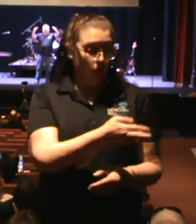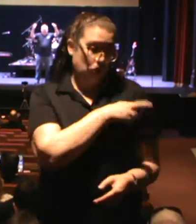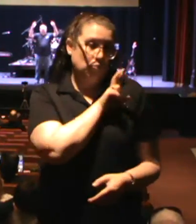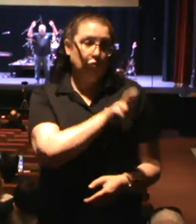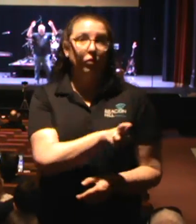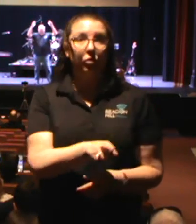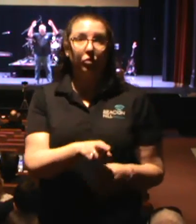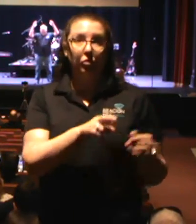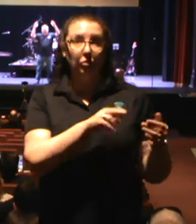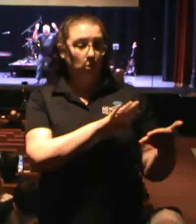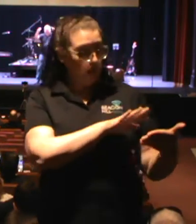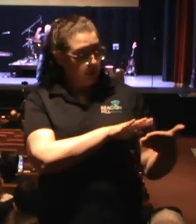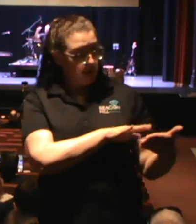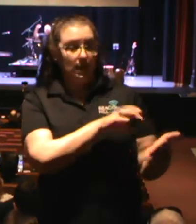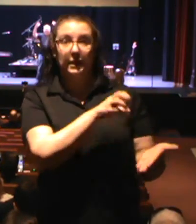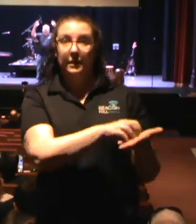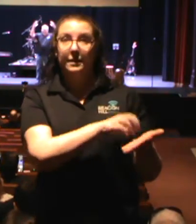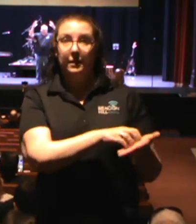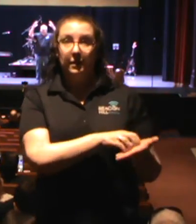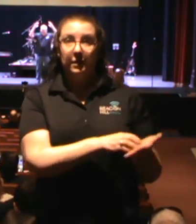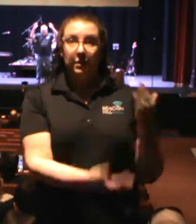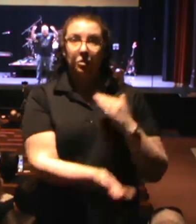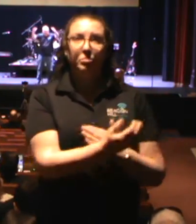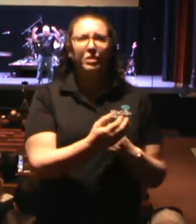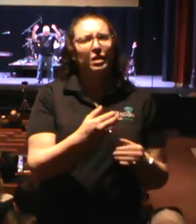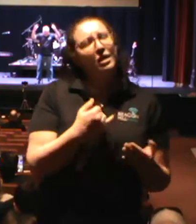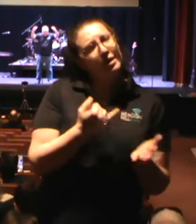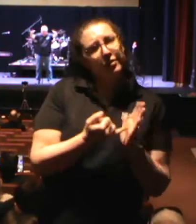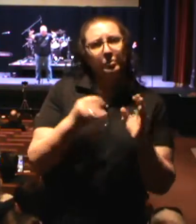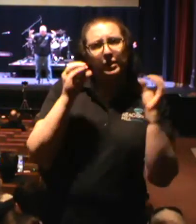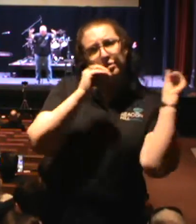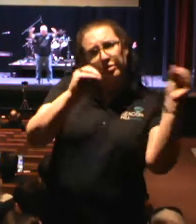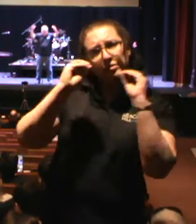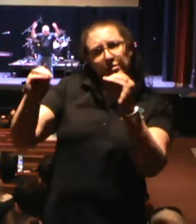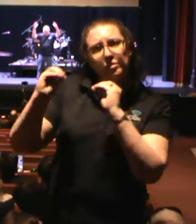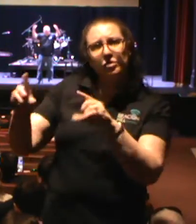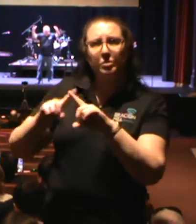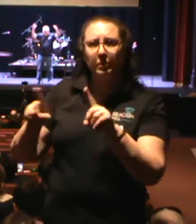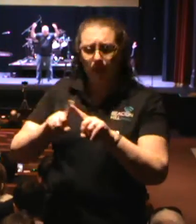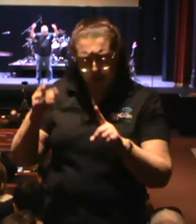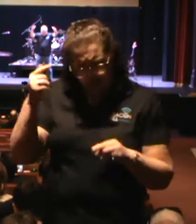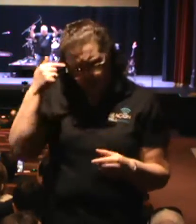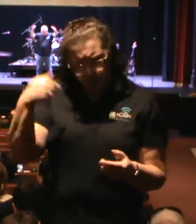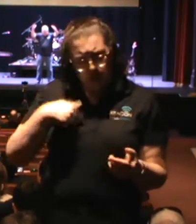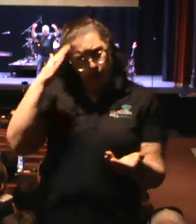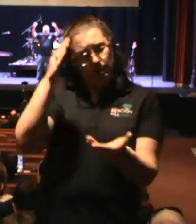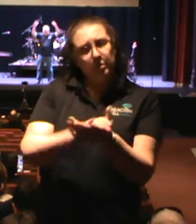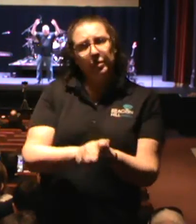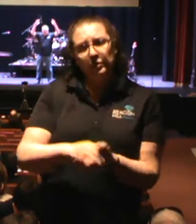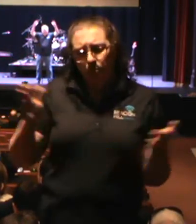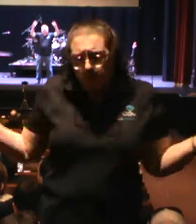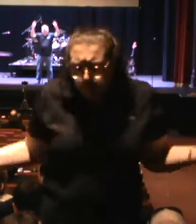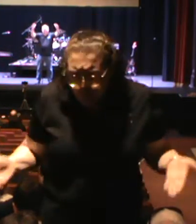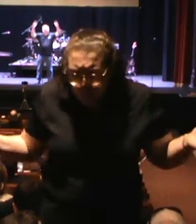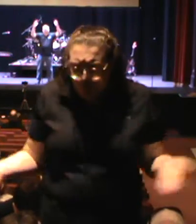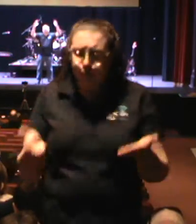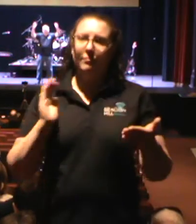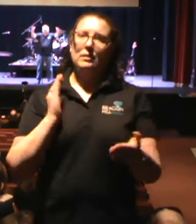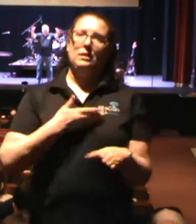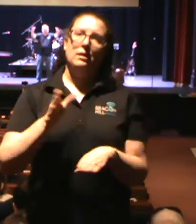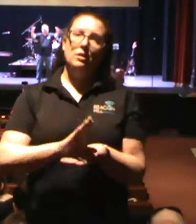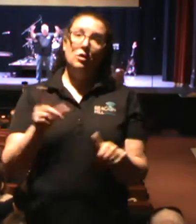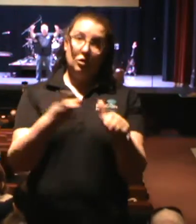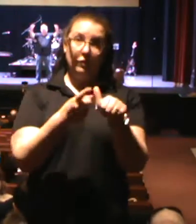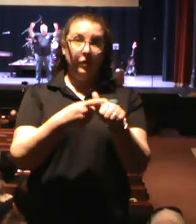scripture now. This is going be more of a teaching thing, but I think it will be edifying for us as a church. So the first thing I want you to know is what is